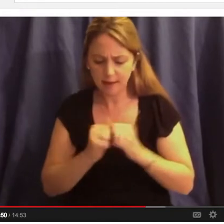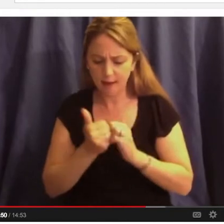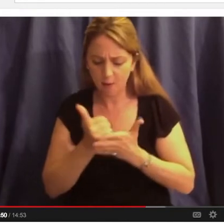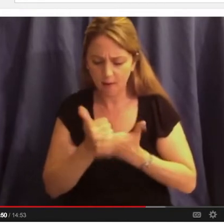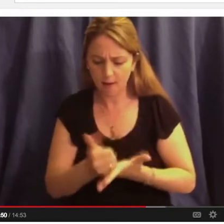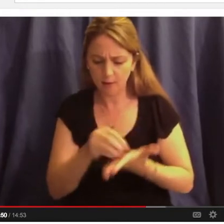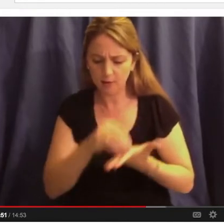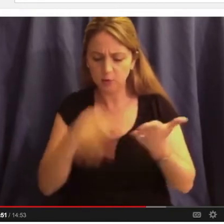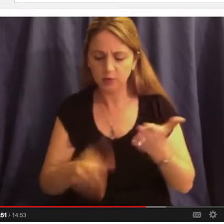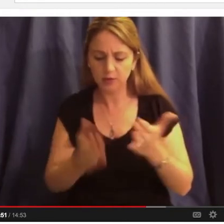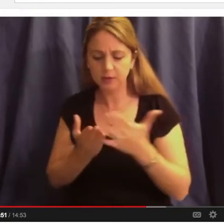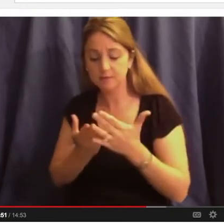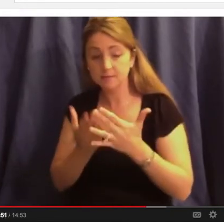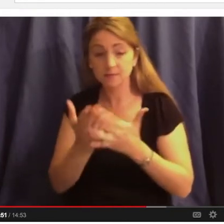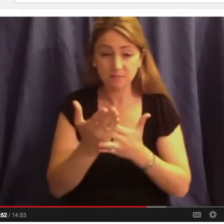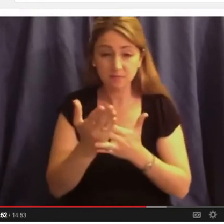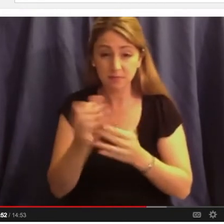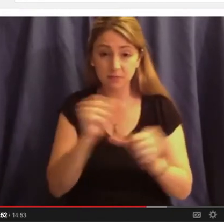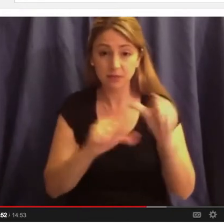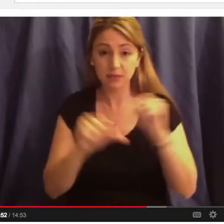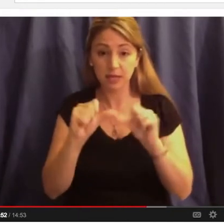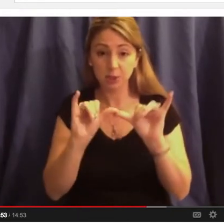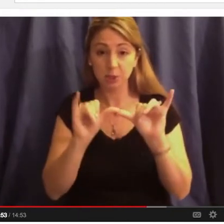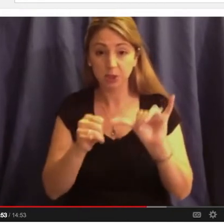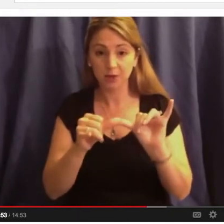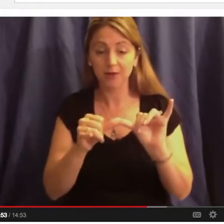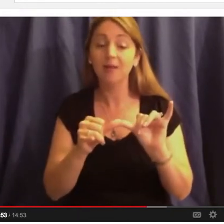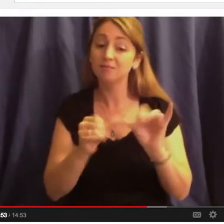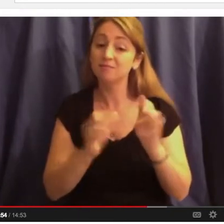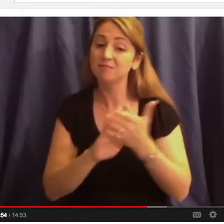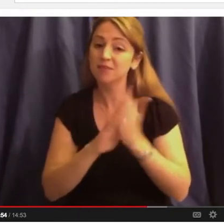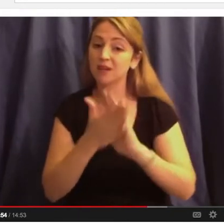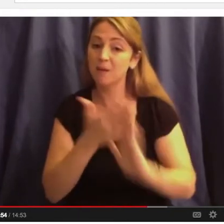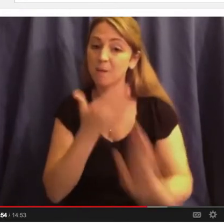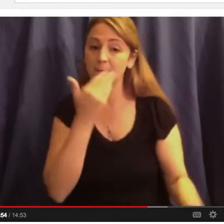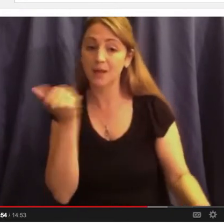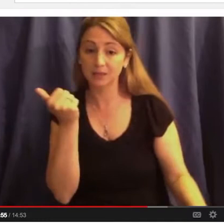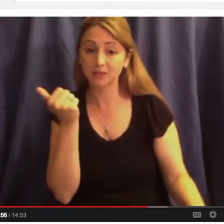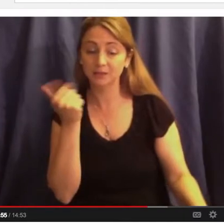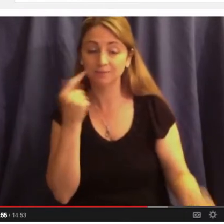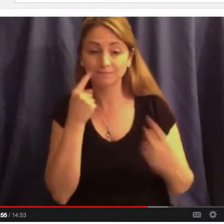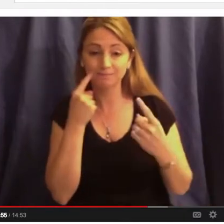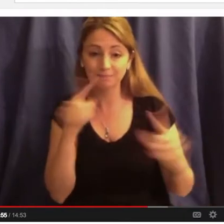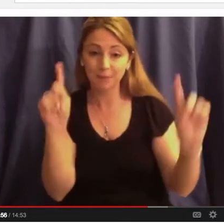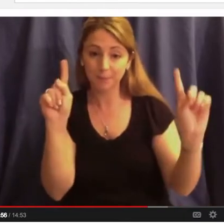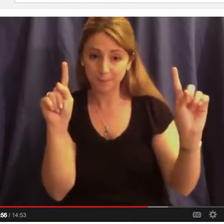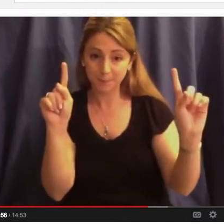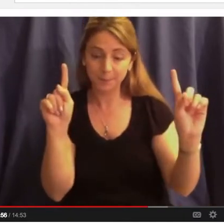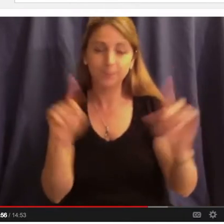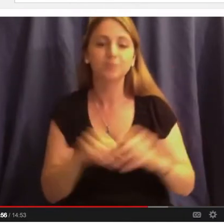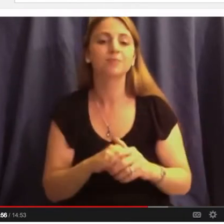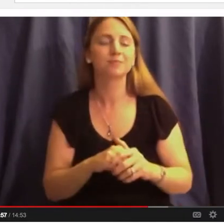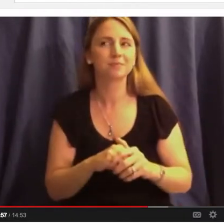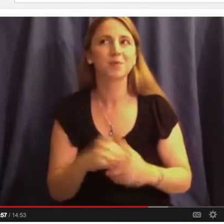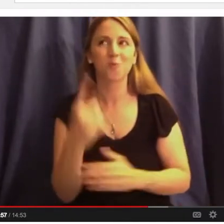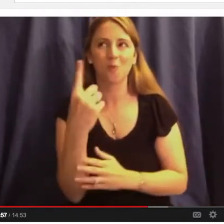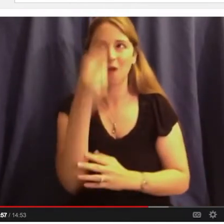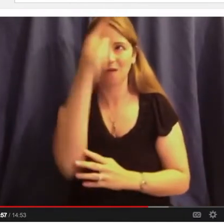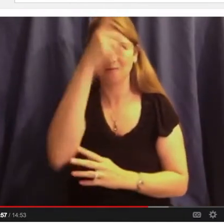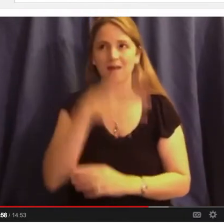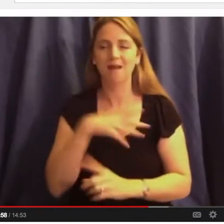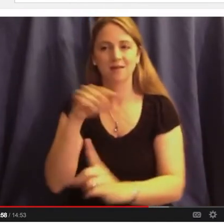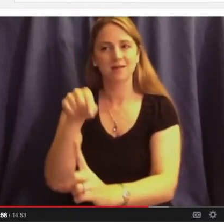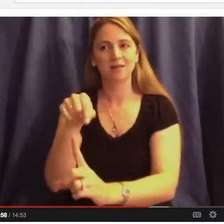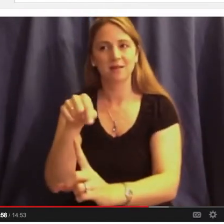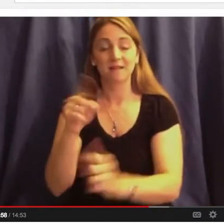in science and engineering, but to become the very best, to excel. Interestingly enough, an example, one young man who earned a